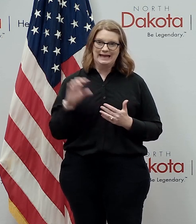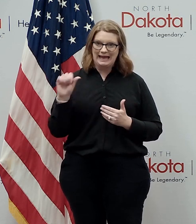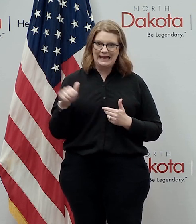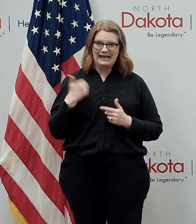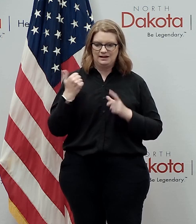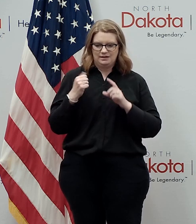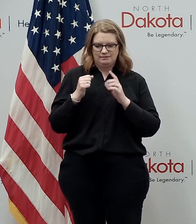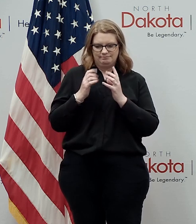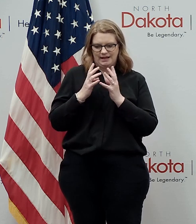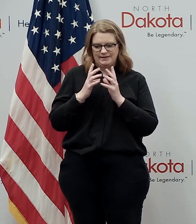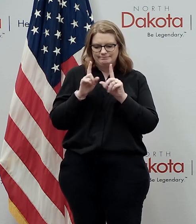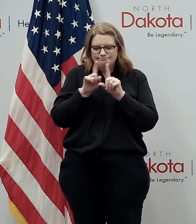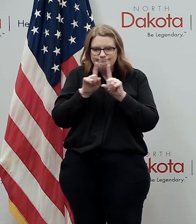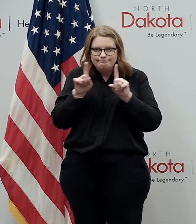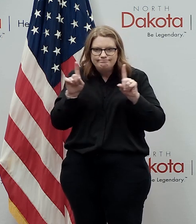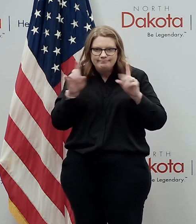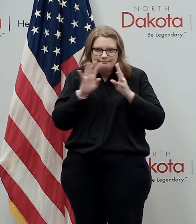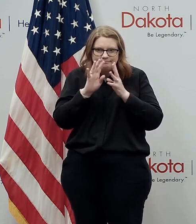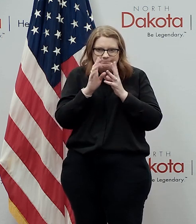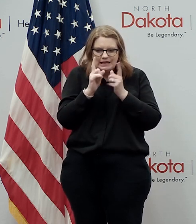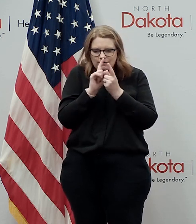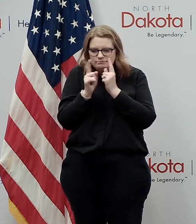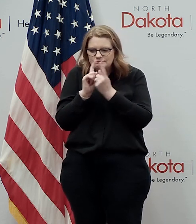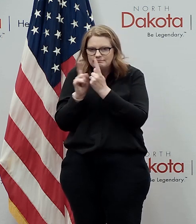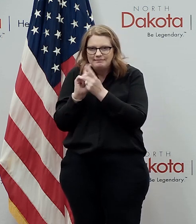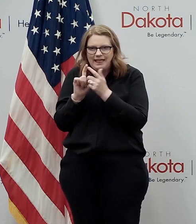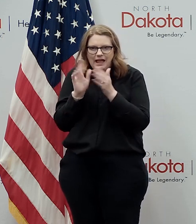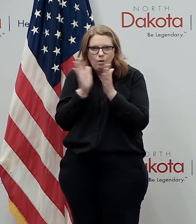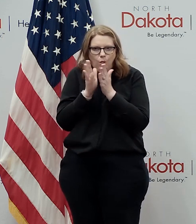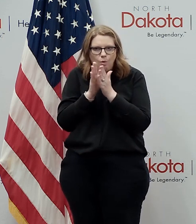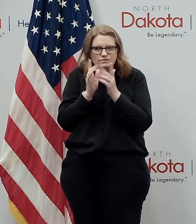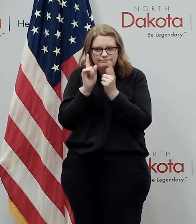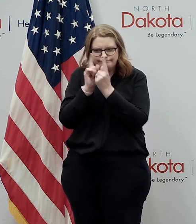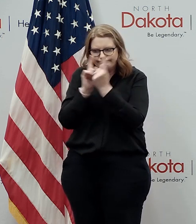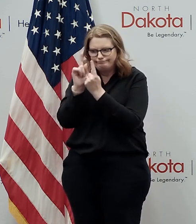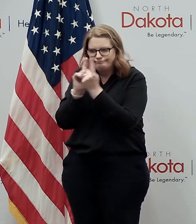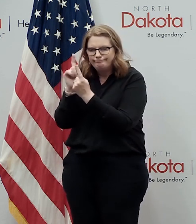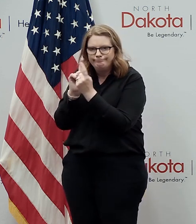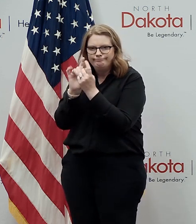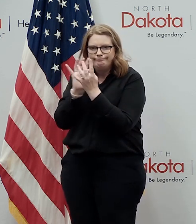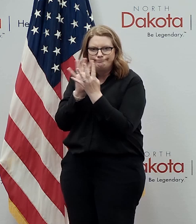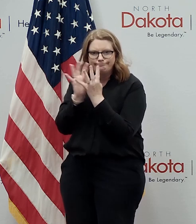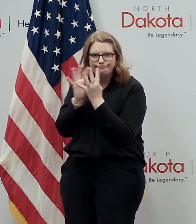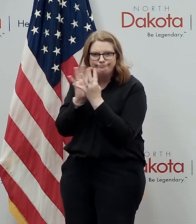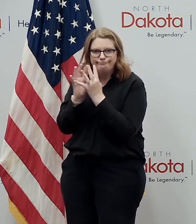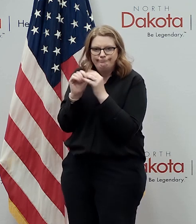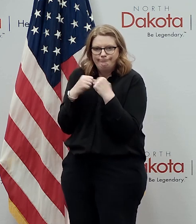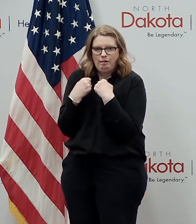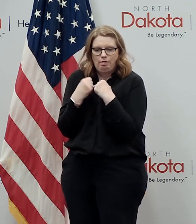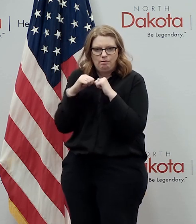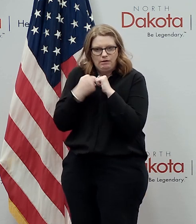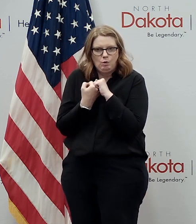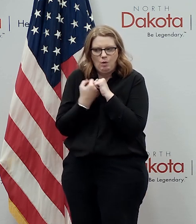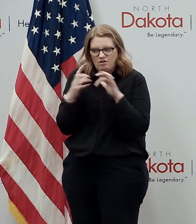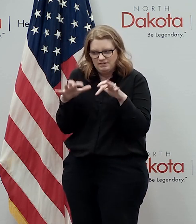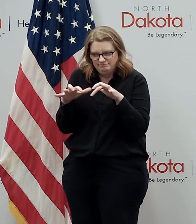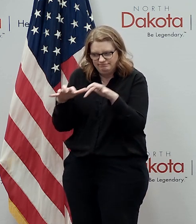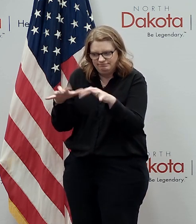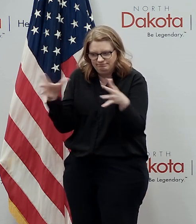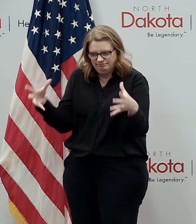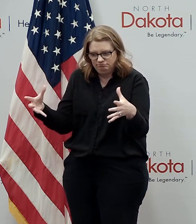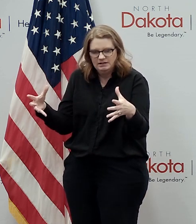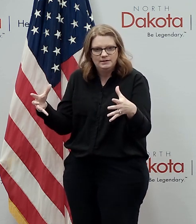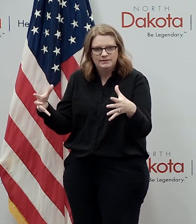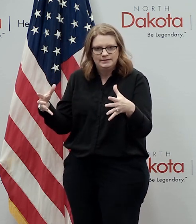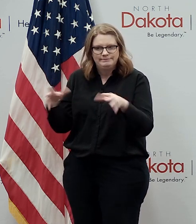communal activities and living are still a risk uh so um i i encourage